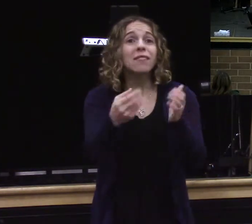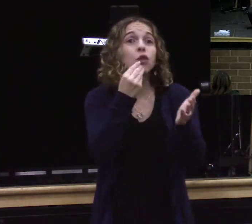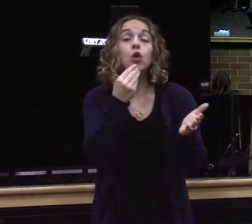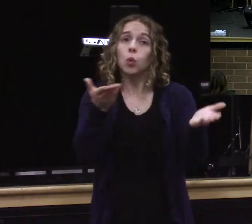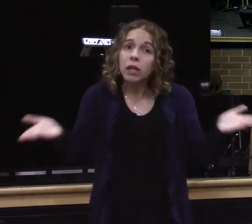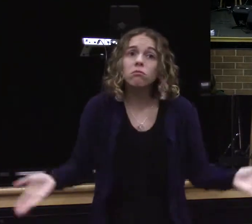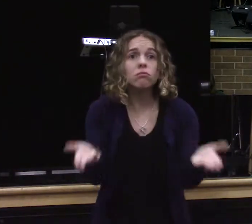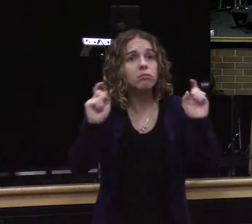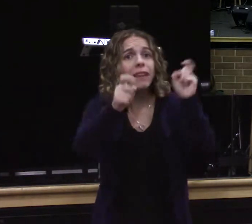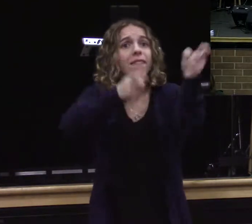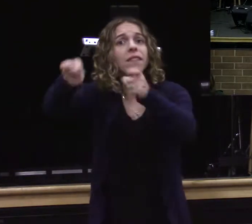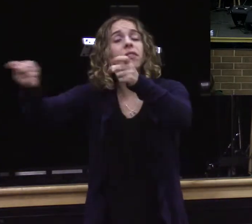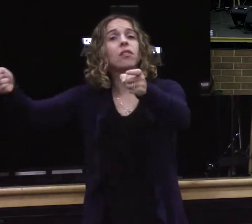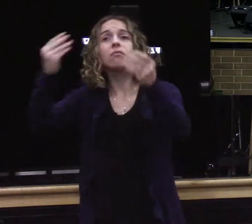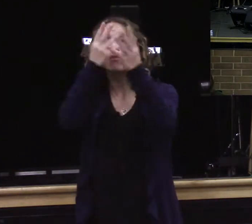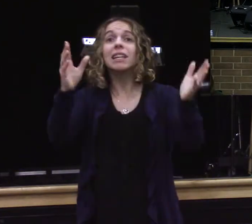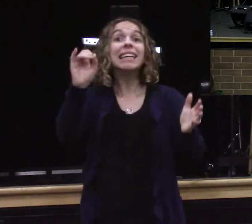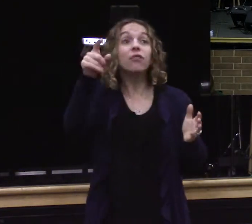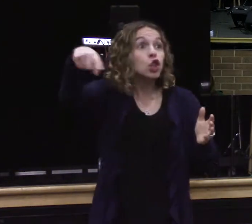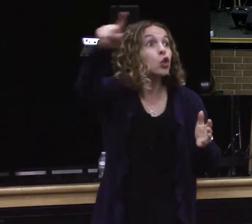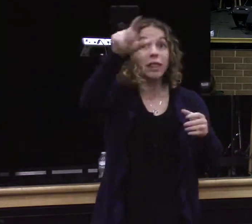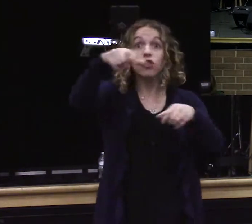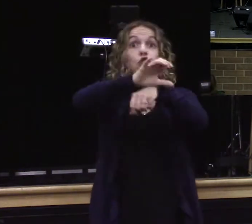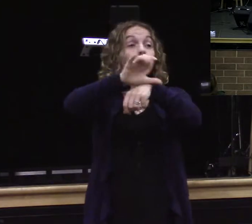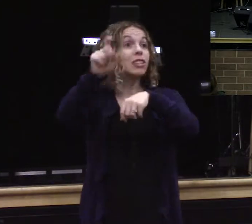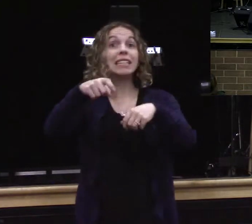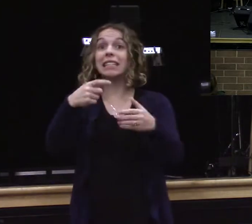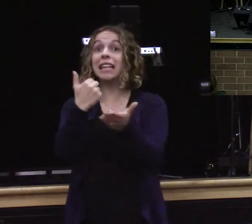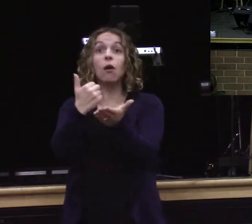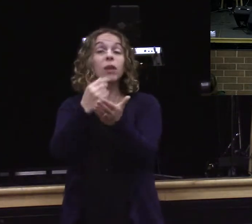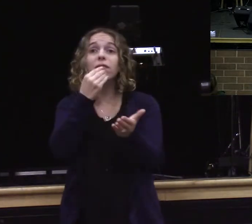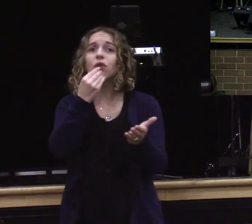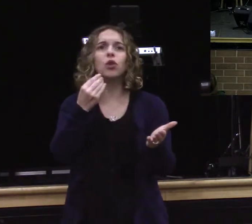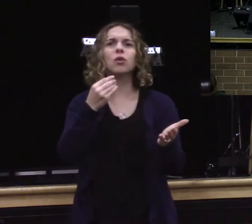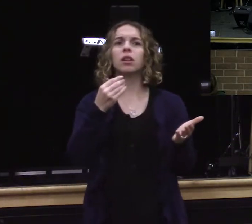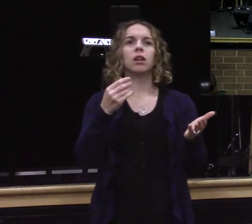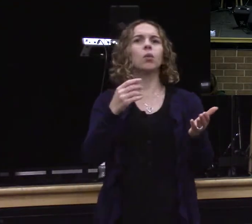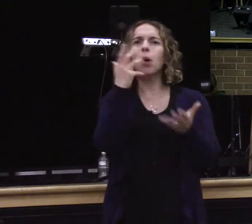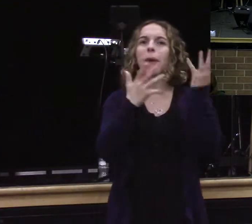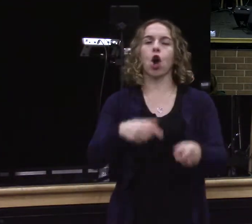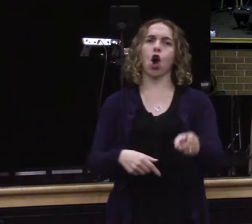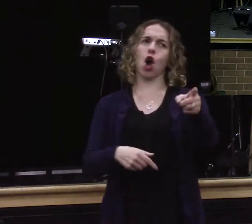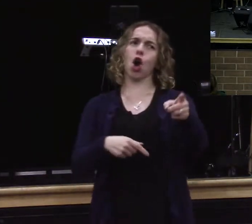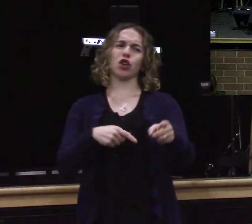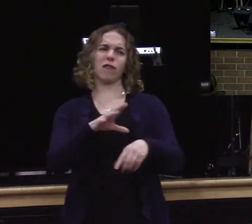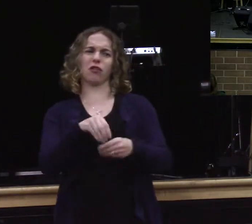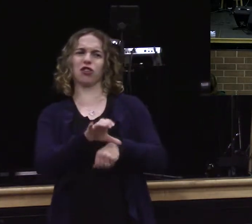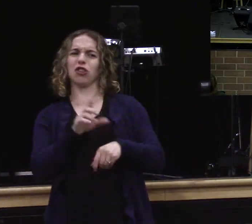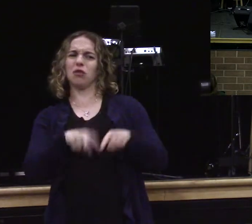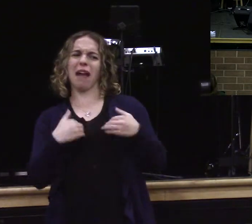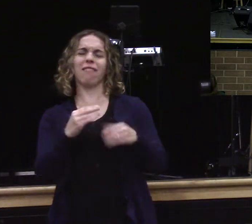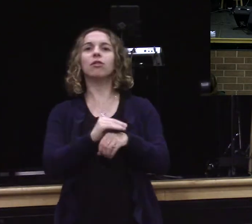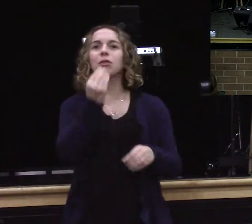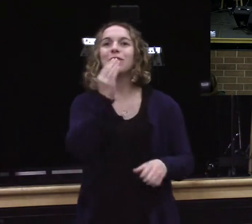just say this too we want you to know this if you're ever in need this third Saturday every month we don't embarrass people we just want to help people everybody